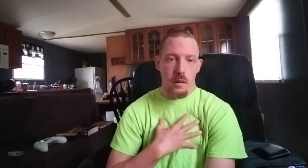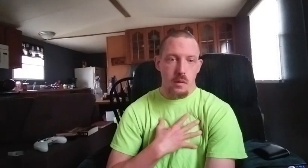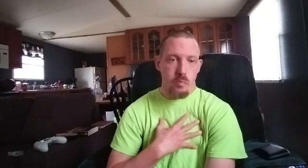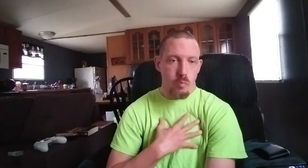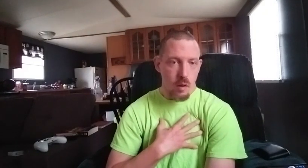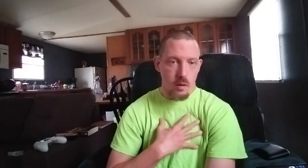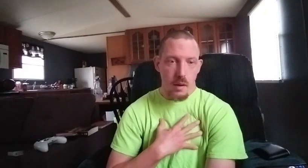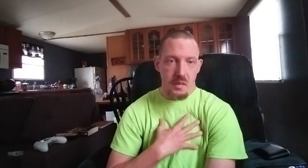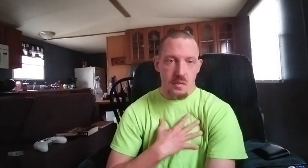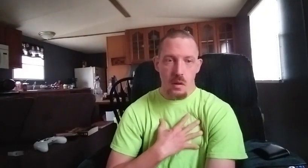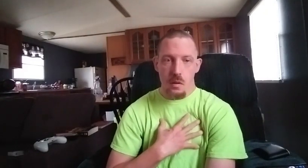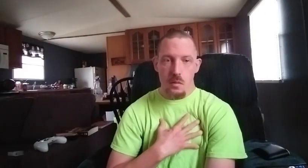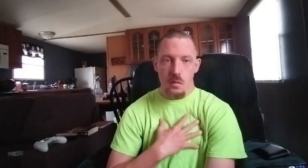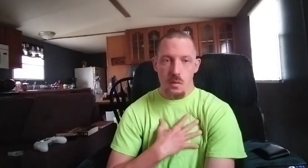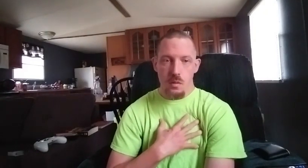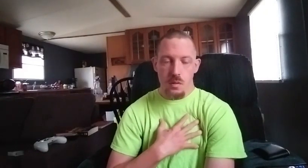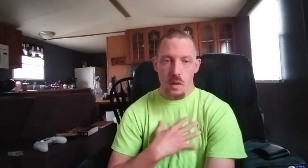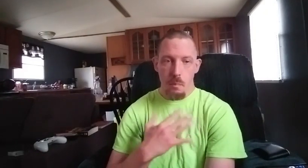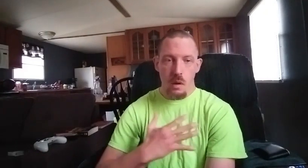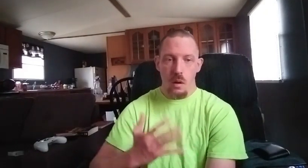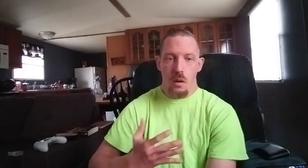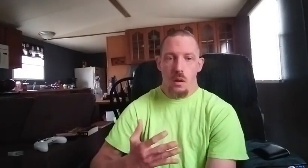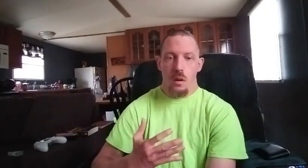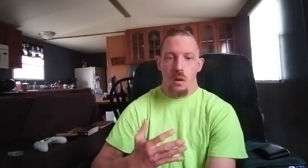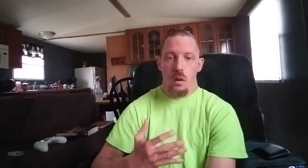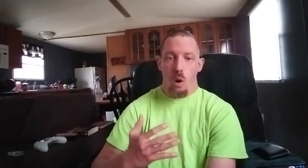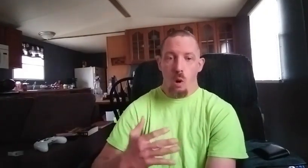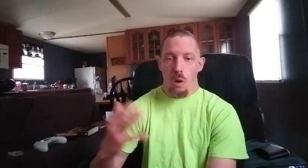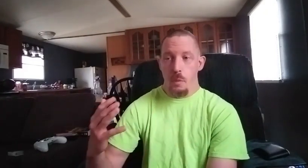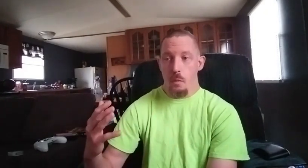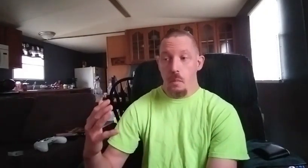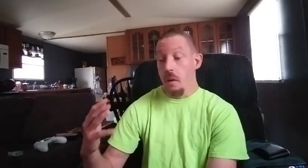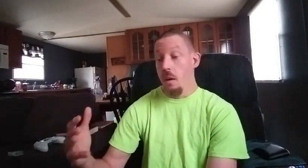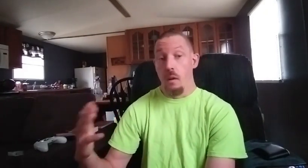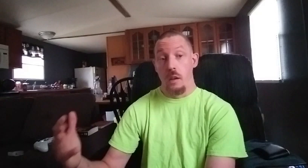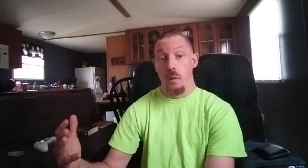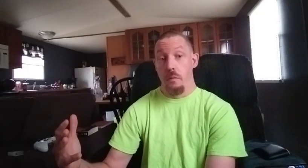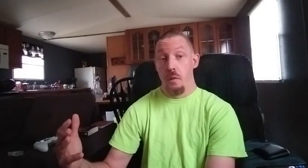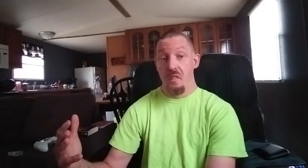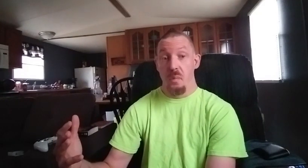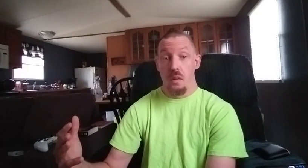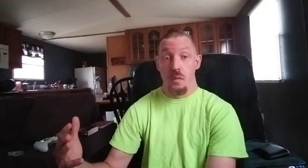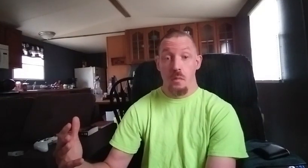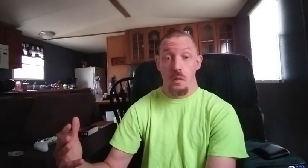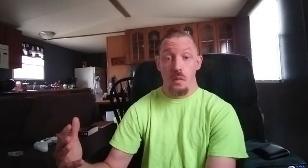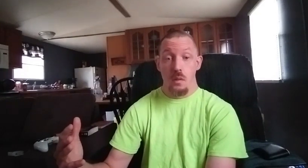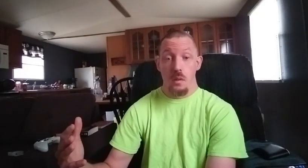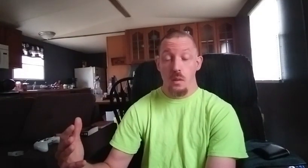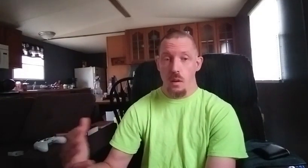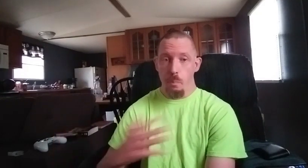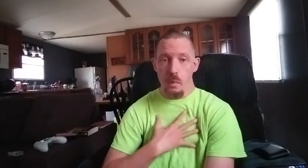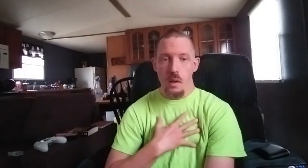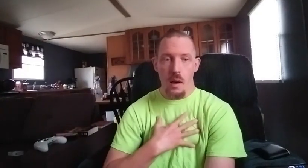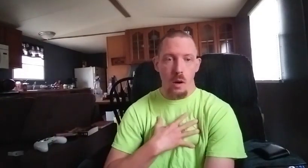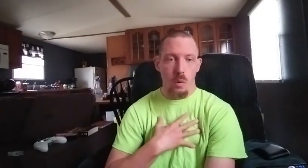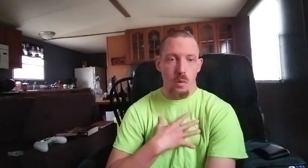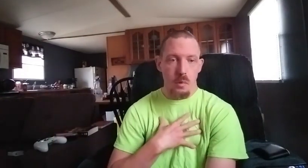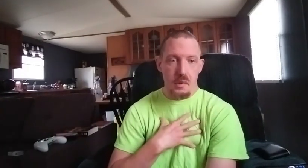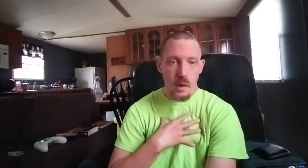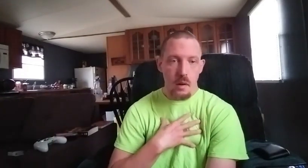a class set set manner a lot of people may not like my videos because of it me i don't really care